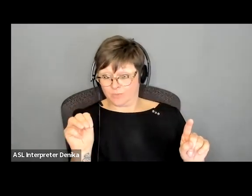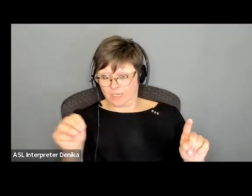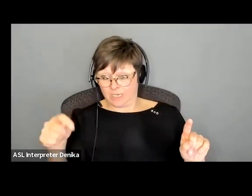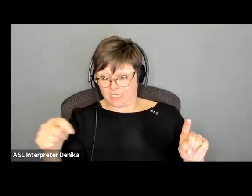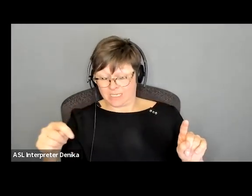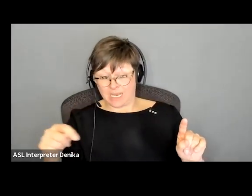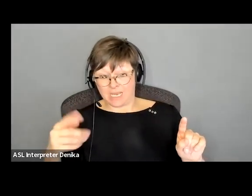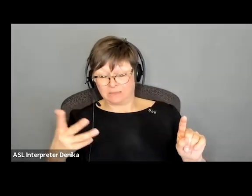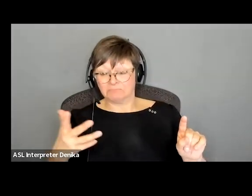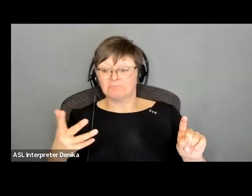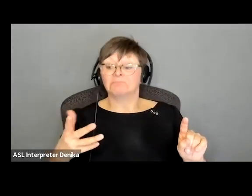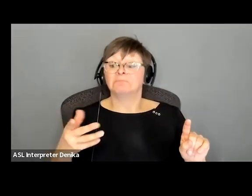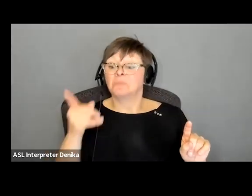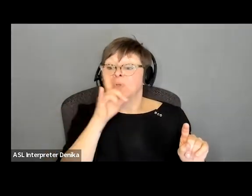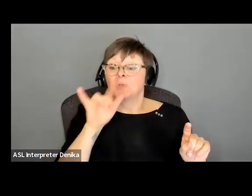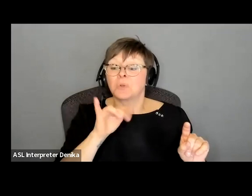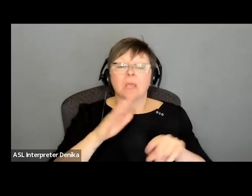casting